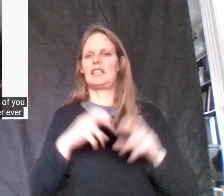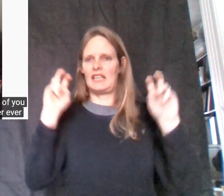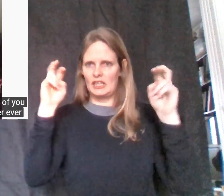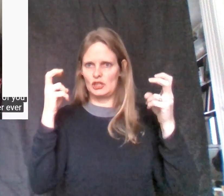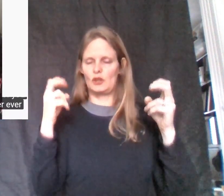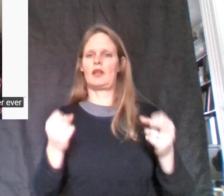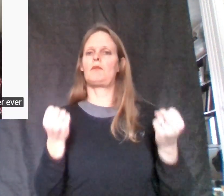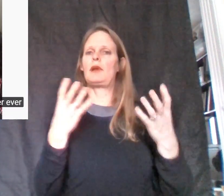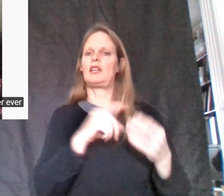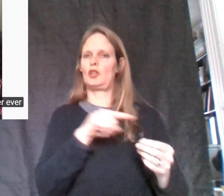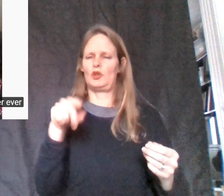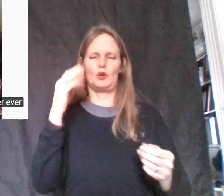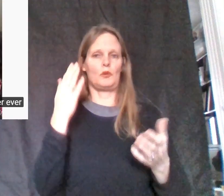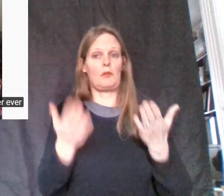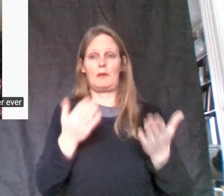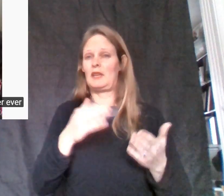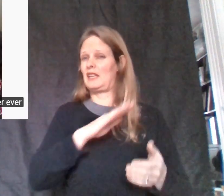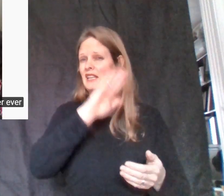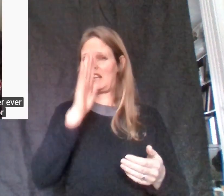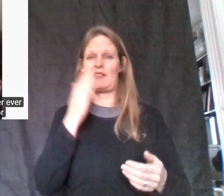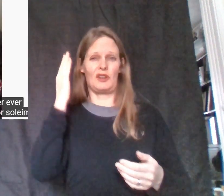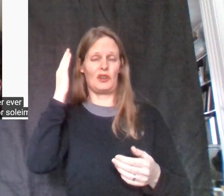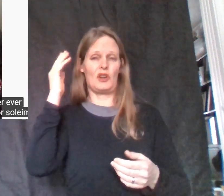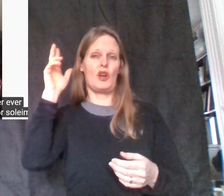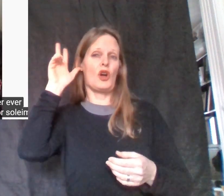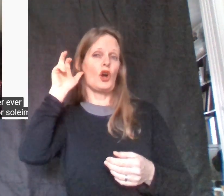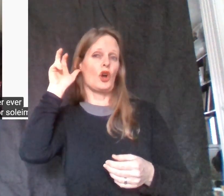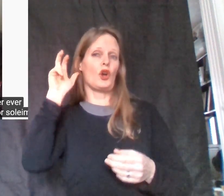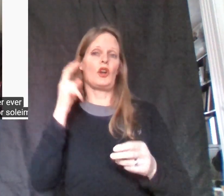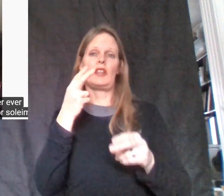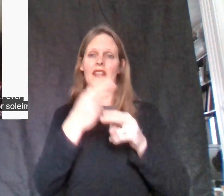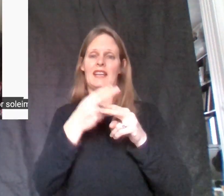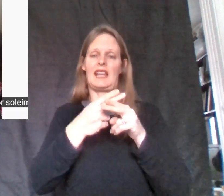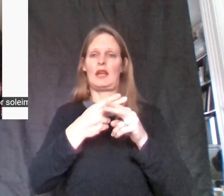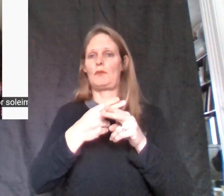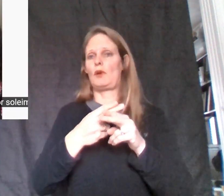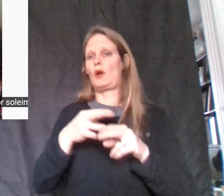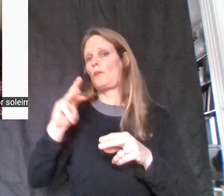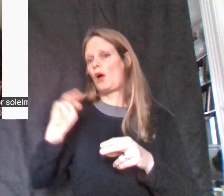ever heard of the name Mohandas or Soleimani. But